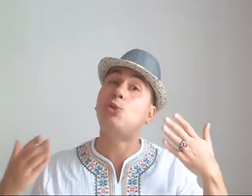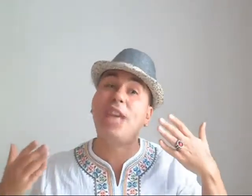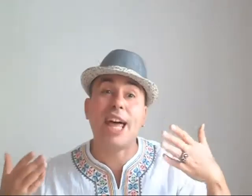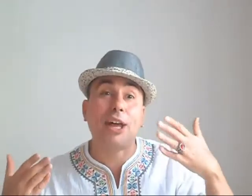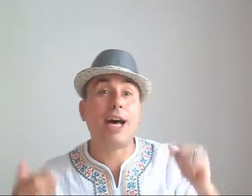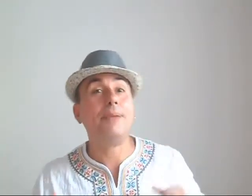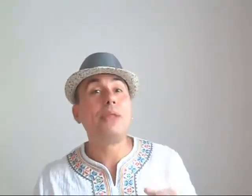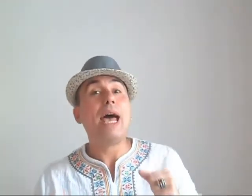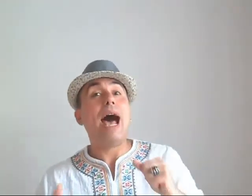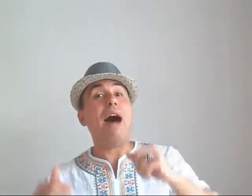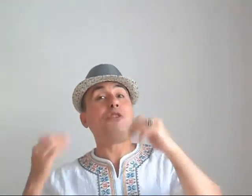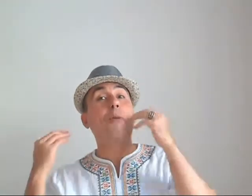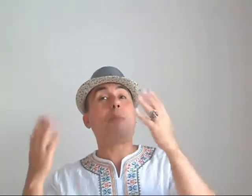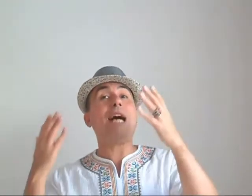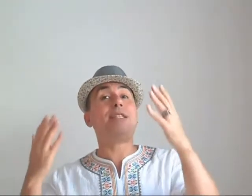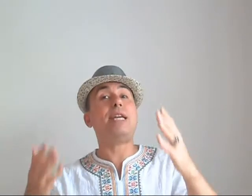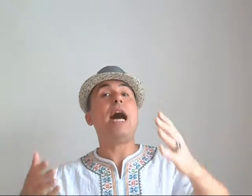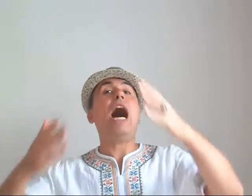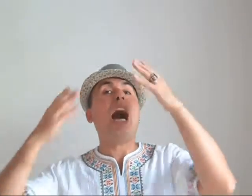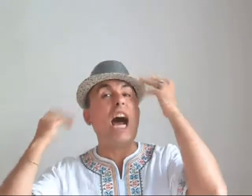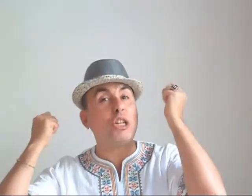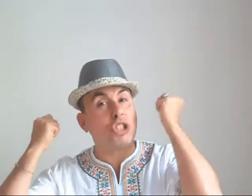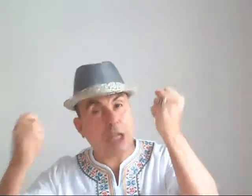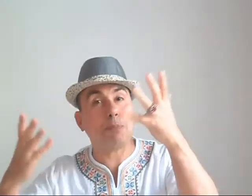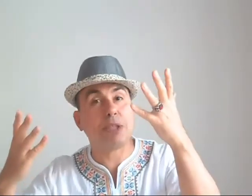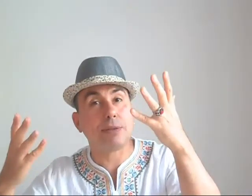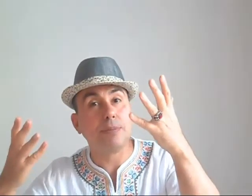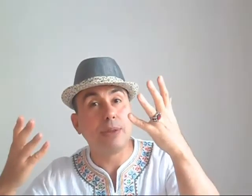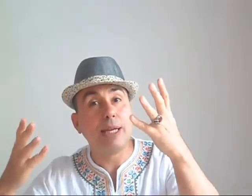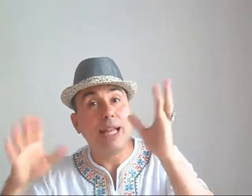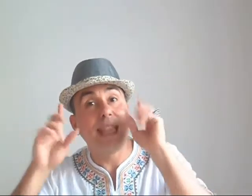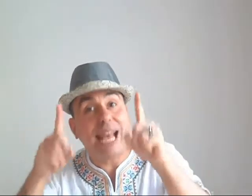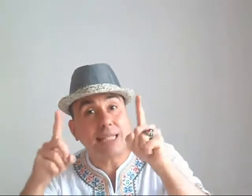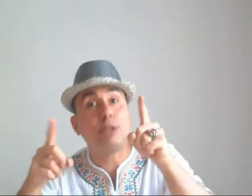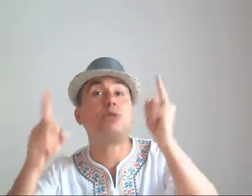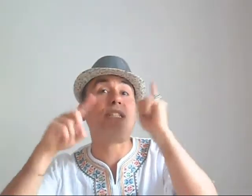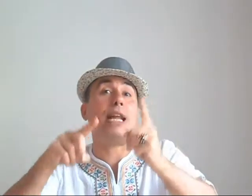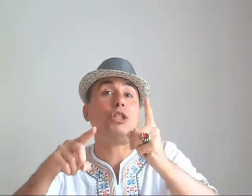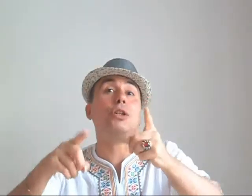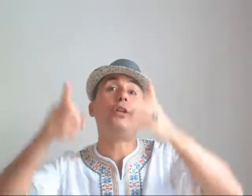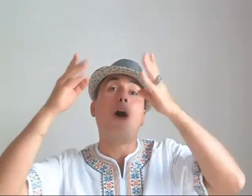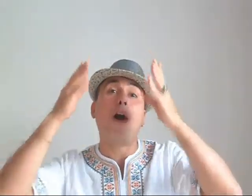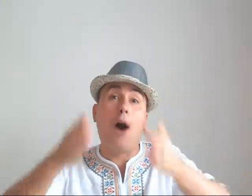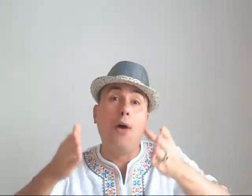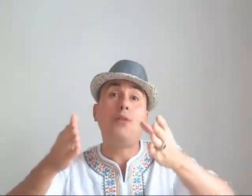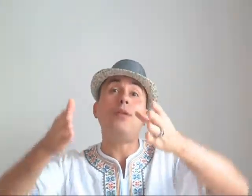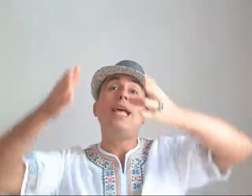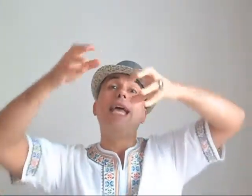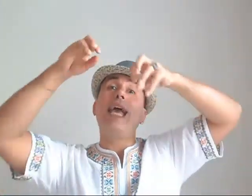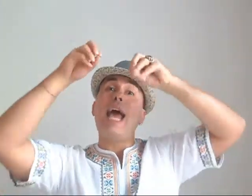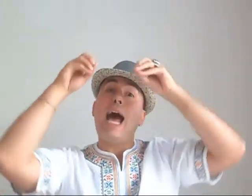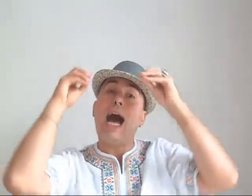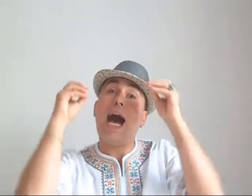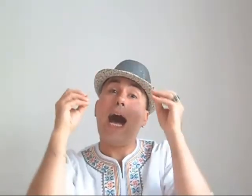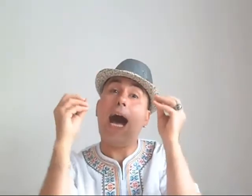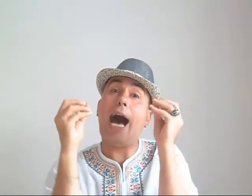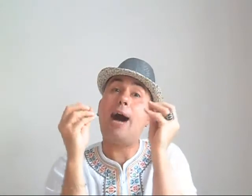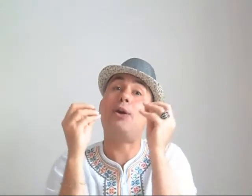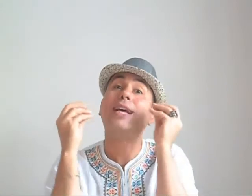together after passing hardships That's the translation of our